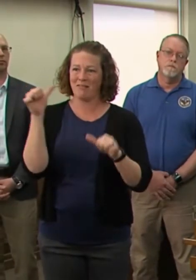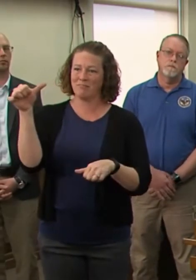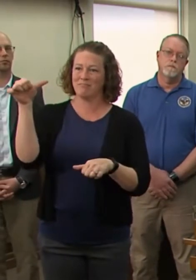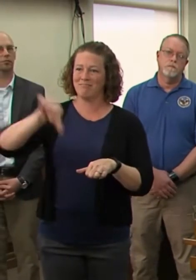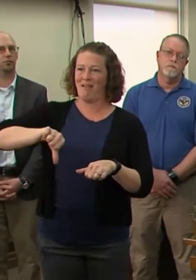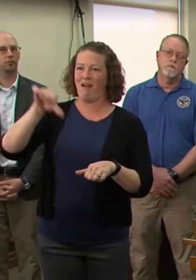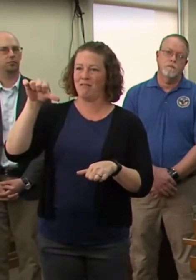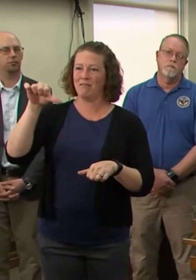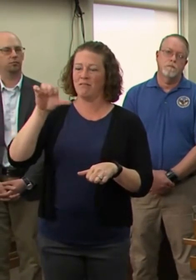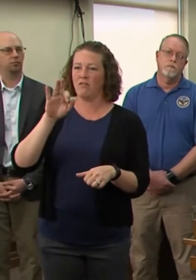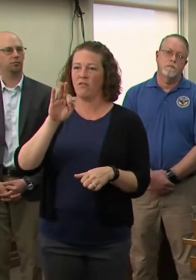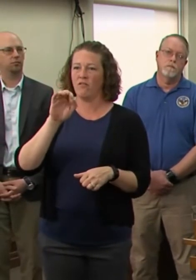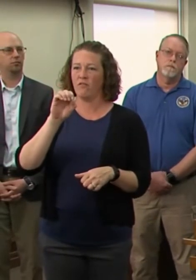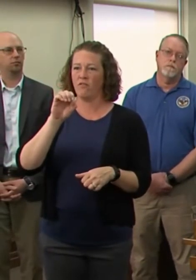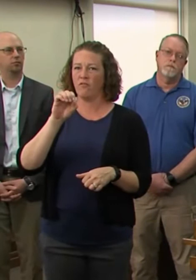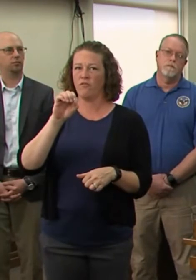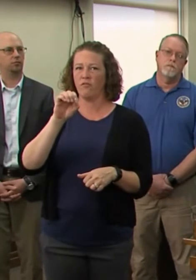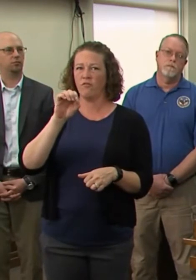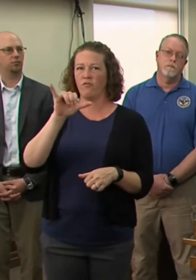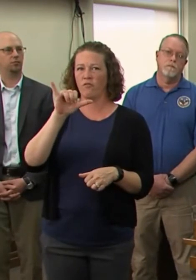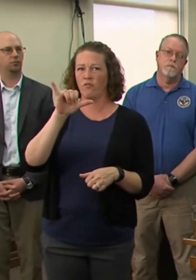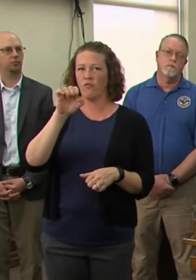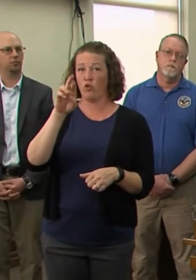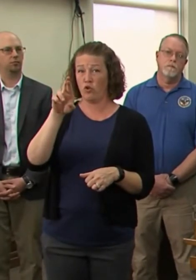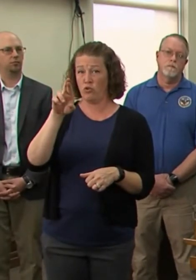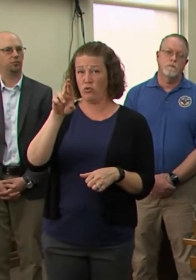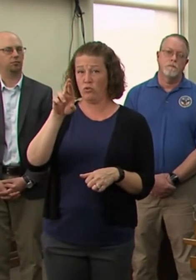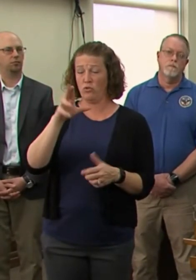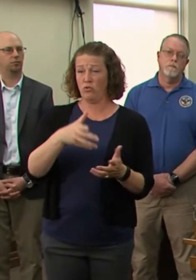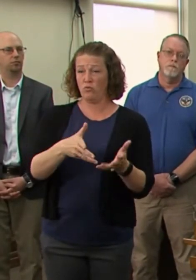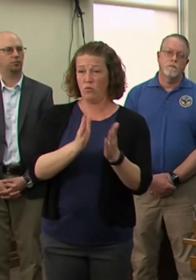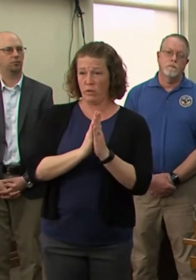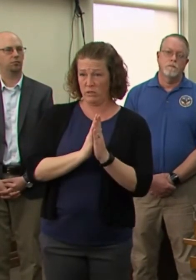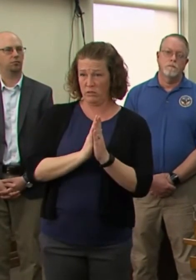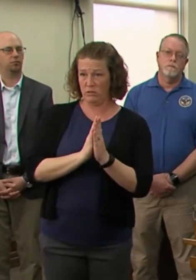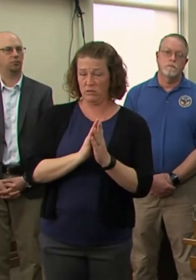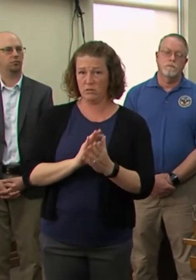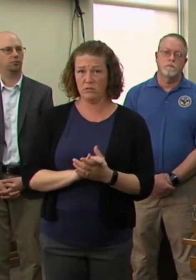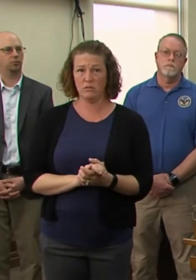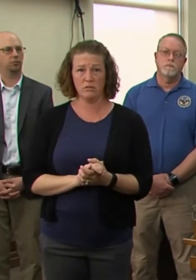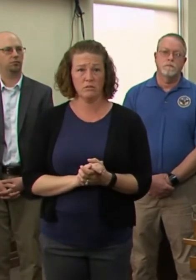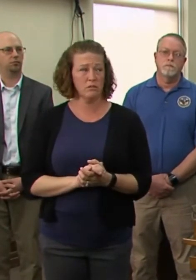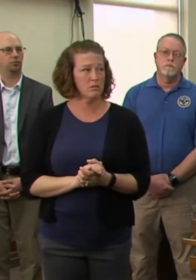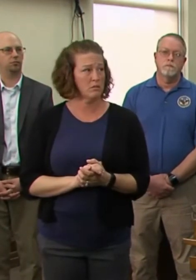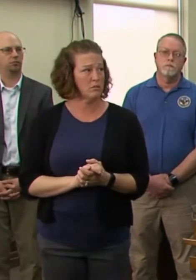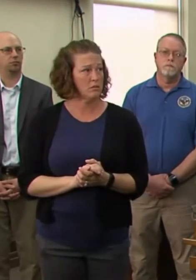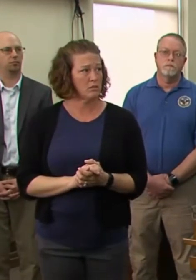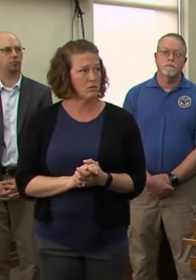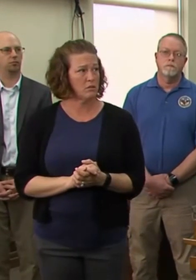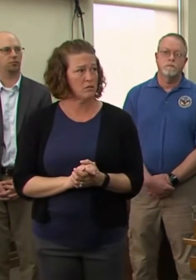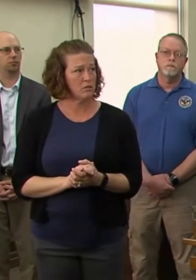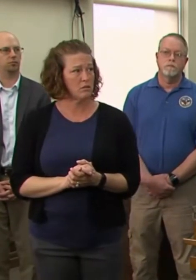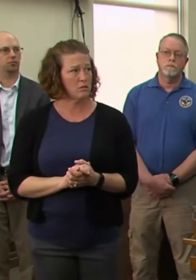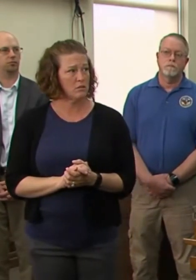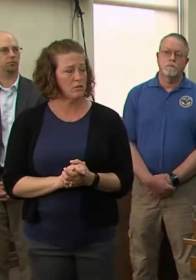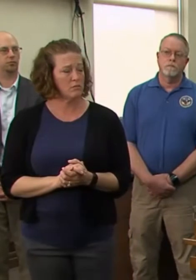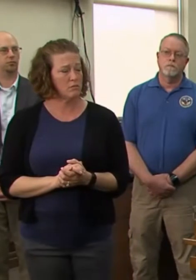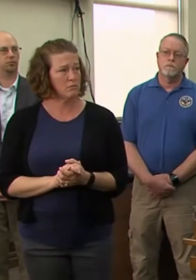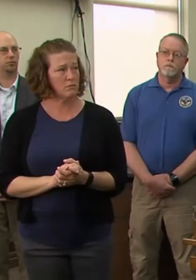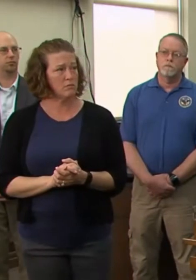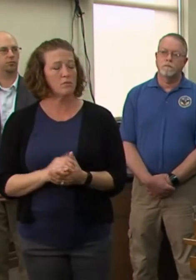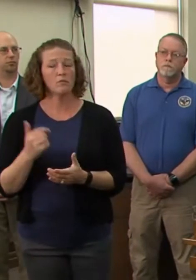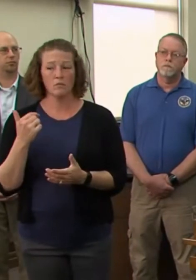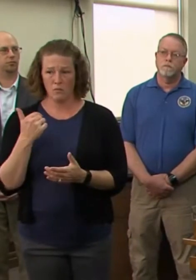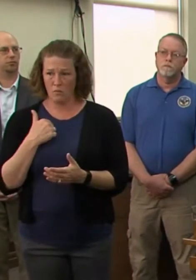Do you have any plans to suspend FOIA during this situation? Or what would you be in favor of? No, we'll